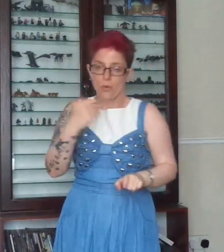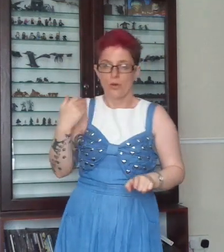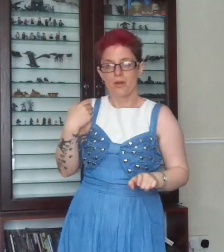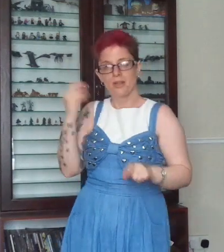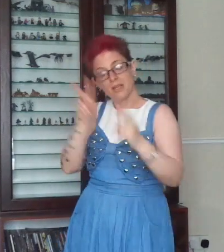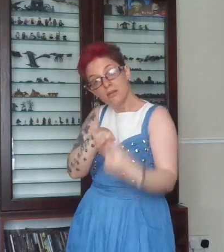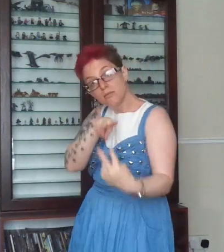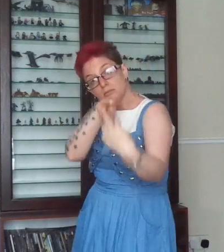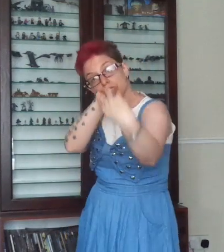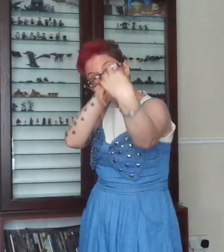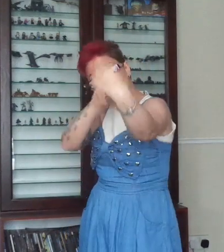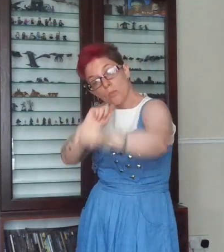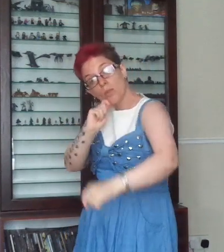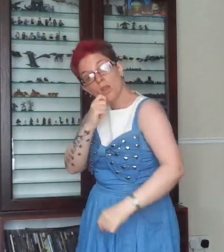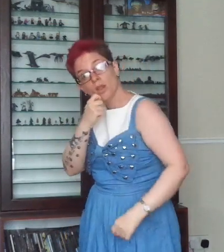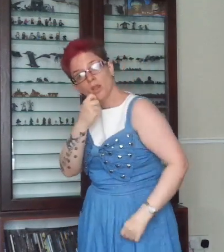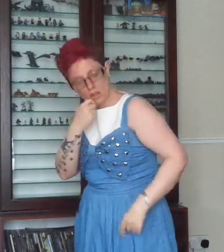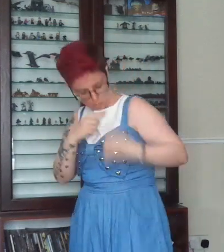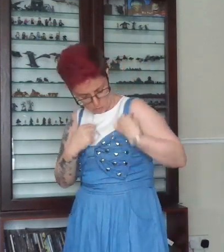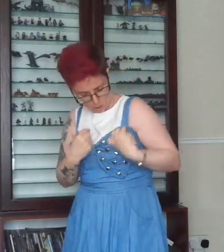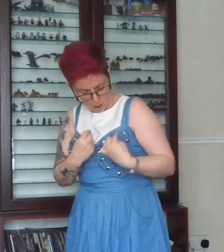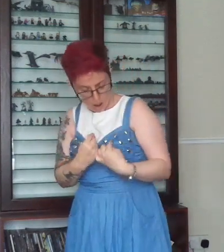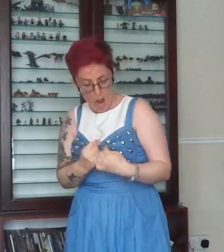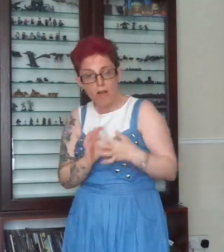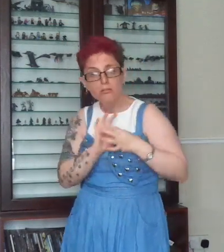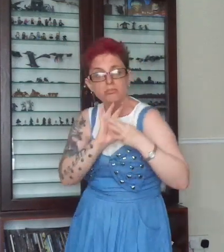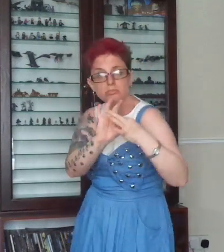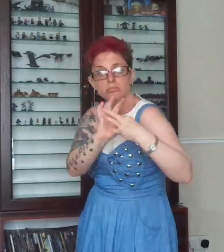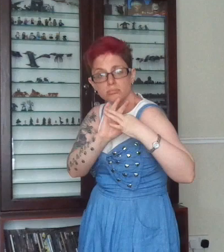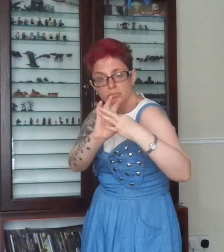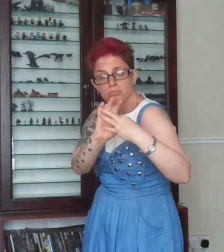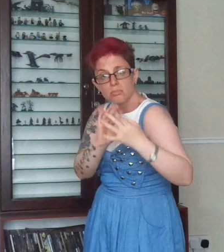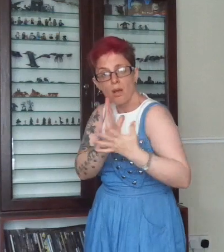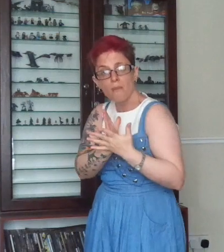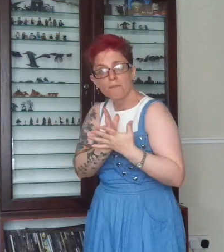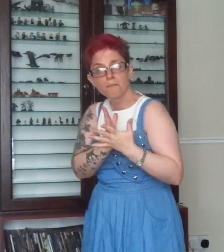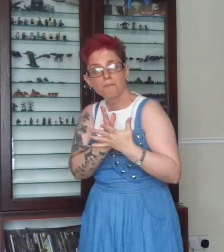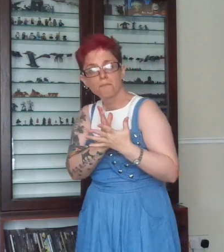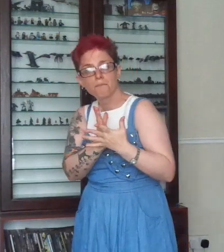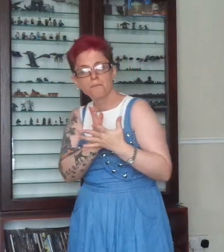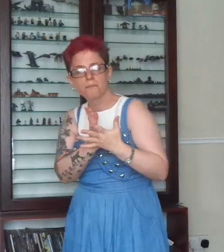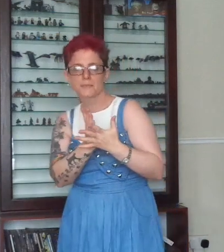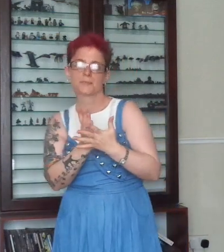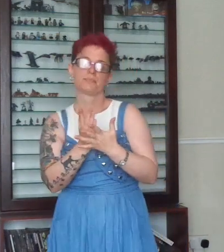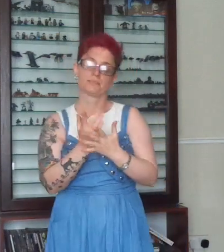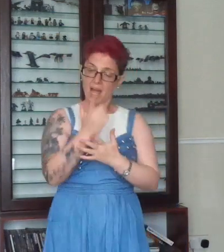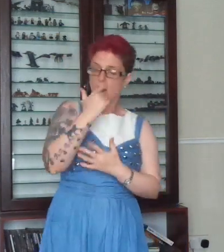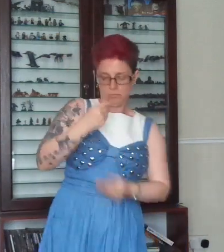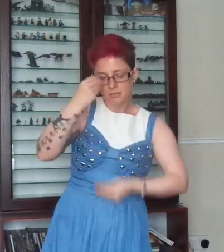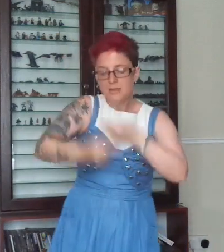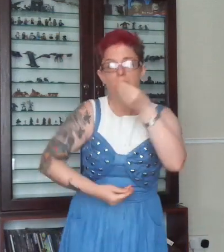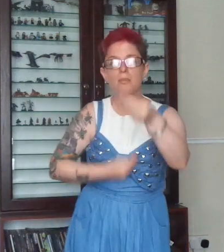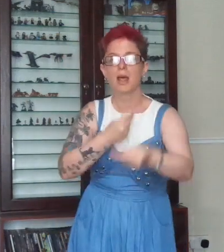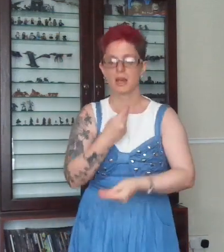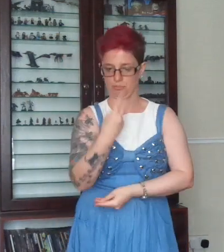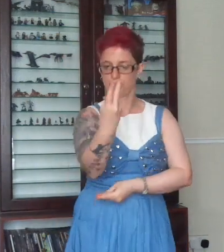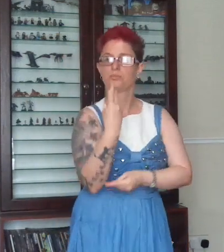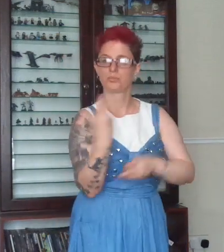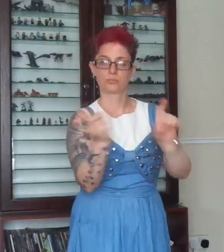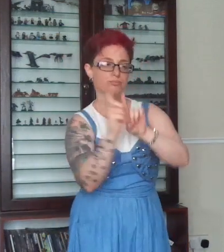still know your heart and still know both your rights I could've told you about the long nights, how no one loves the